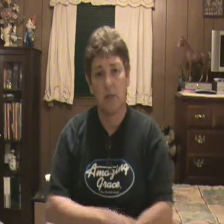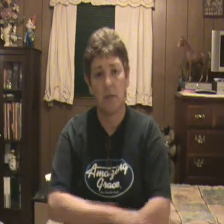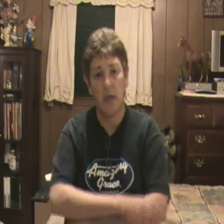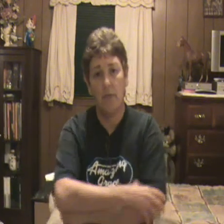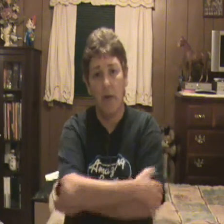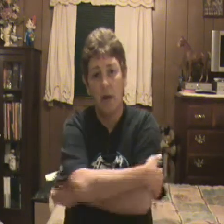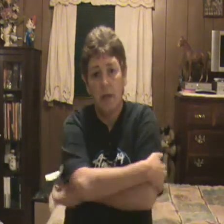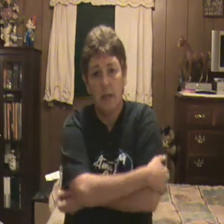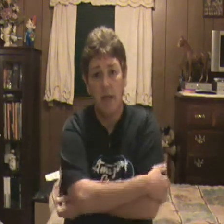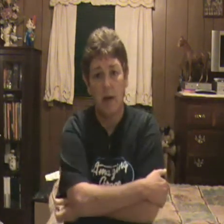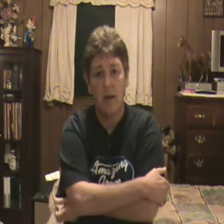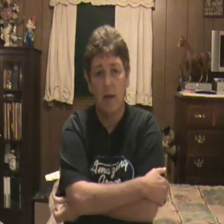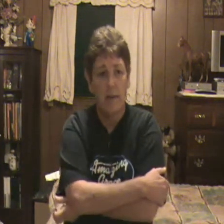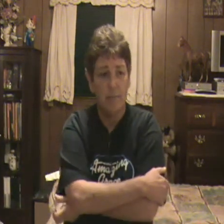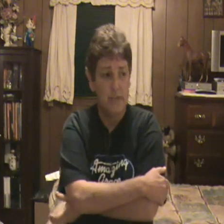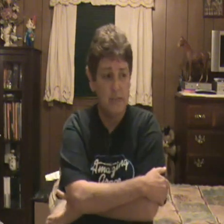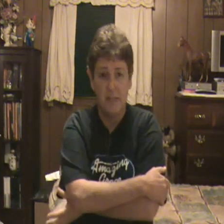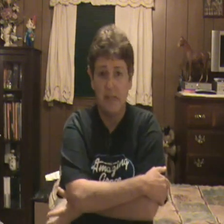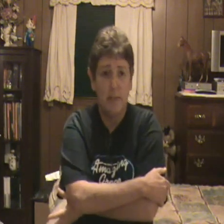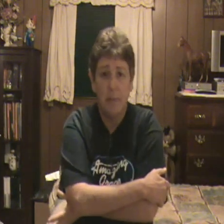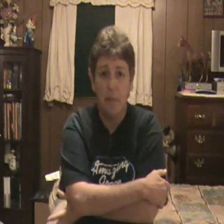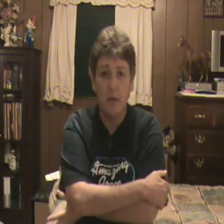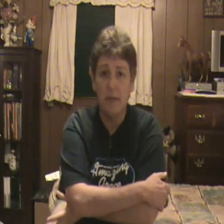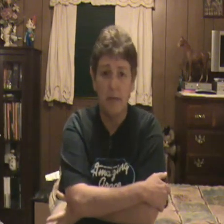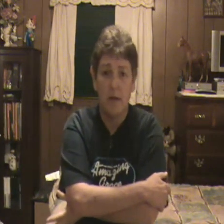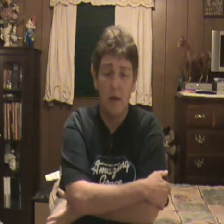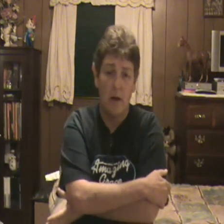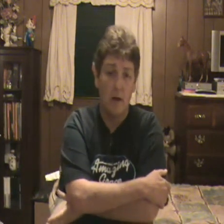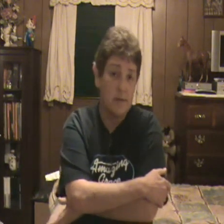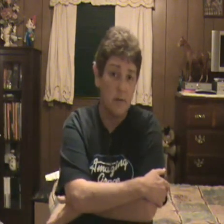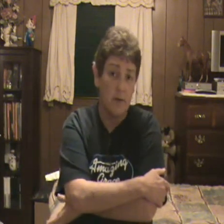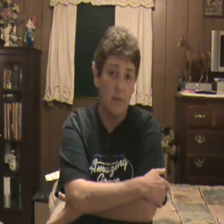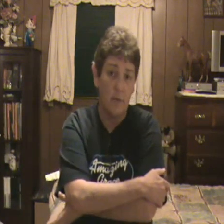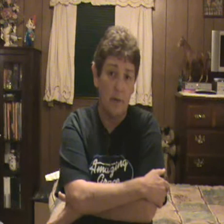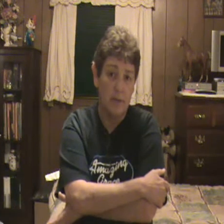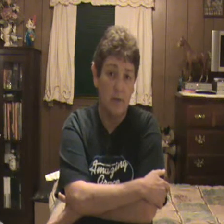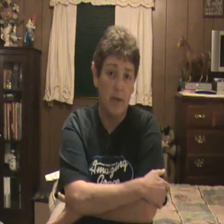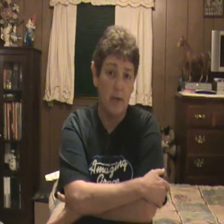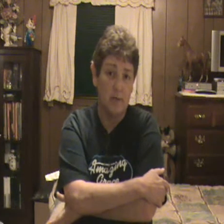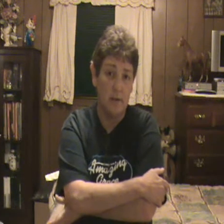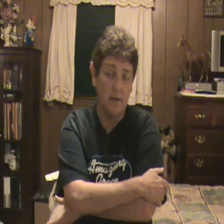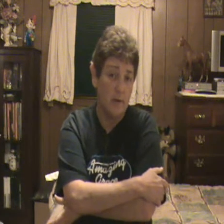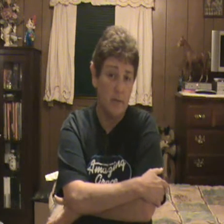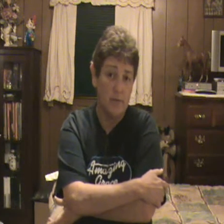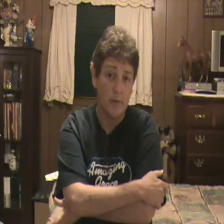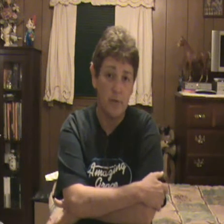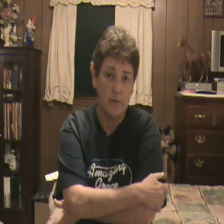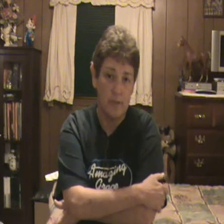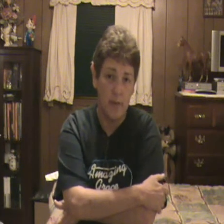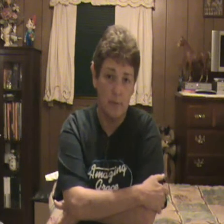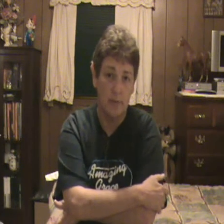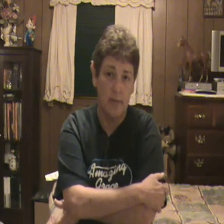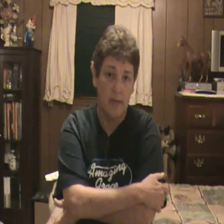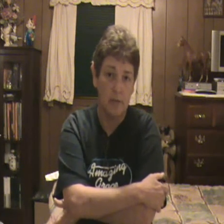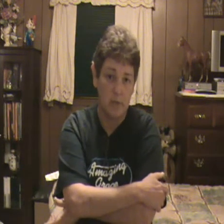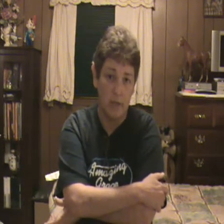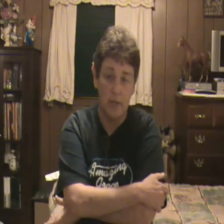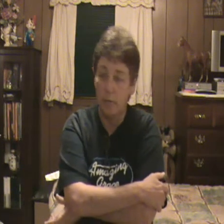just kind of fall into that, this deep depression. I also go for about two days, you know, after the surgery and just absolutely can't sleep.